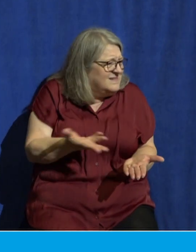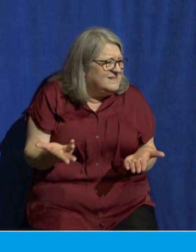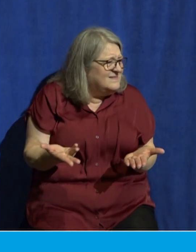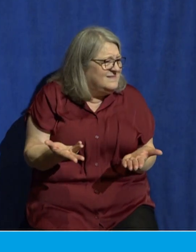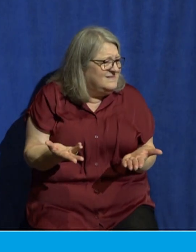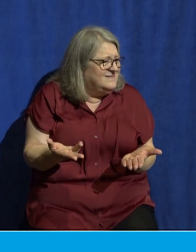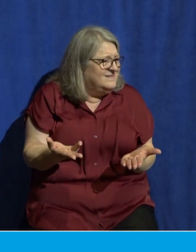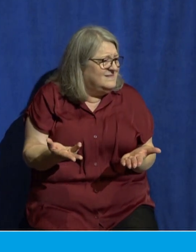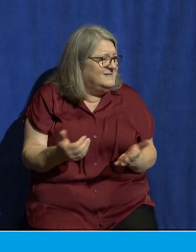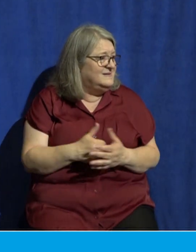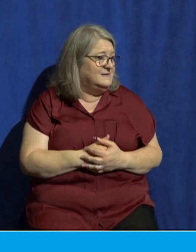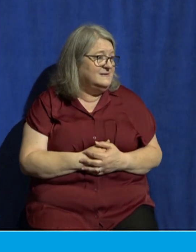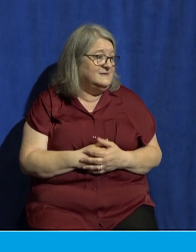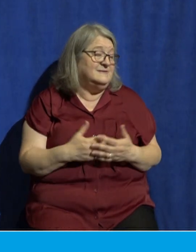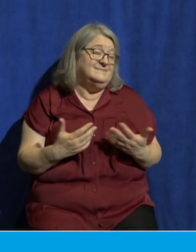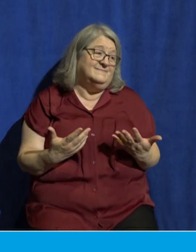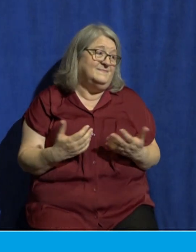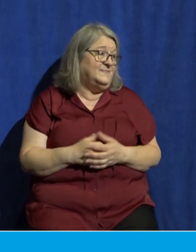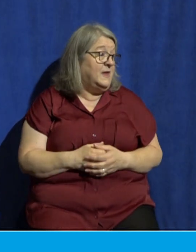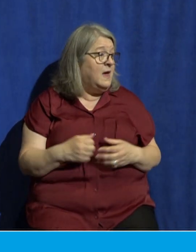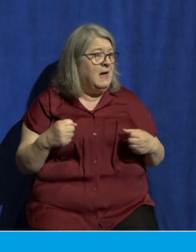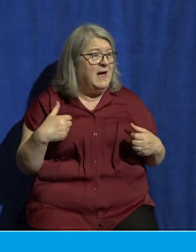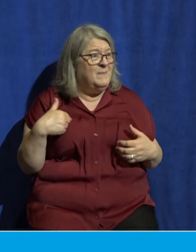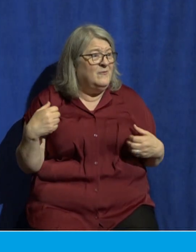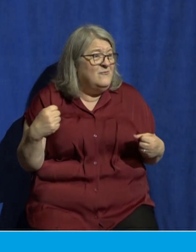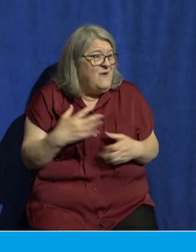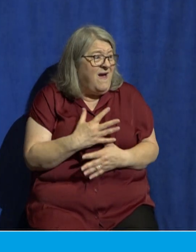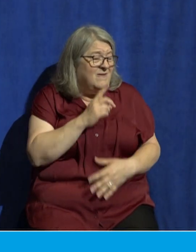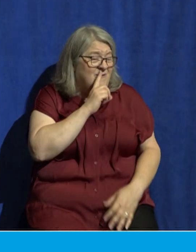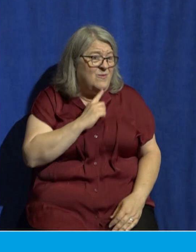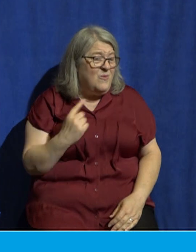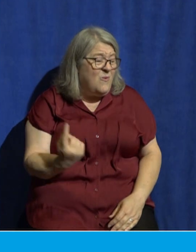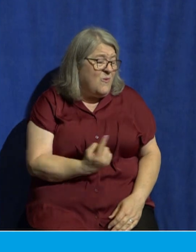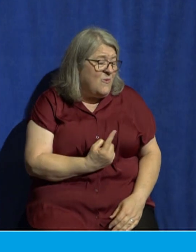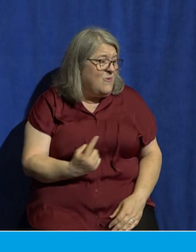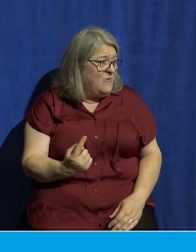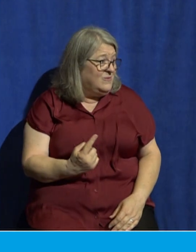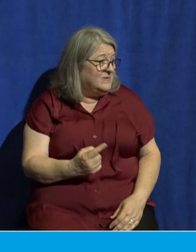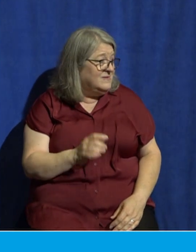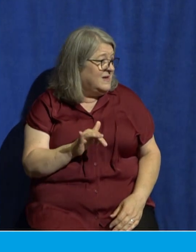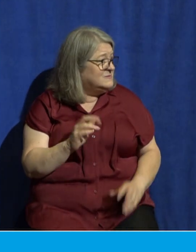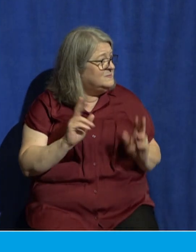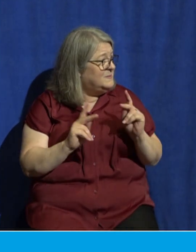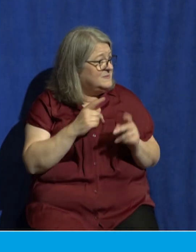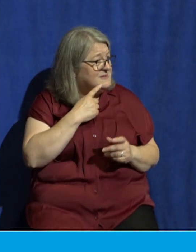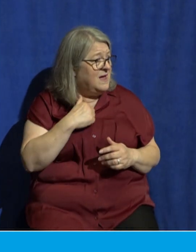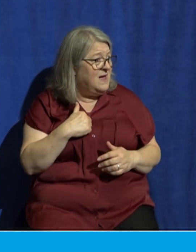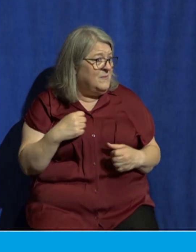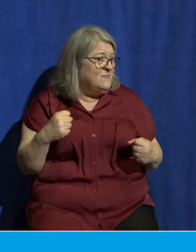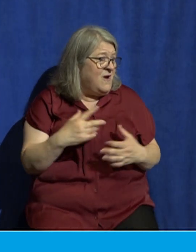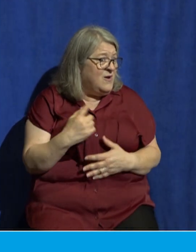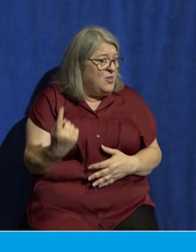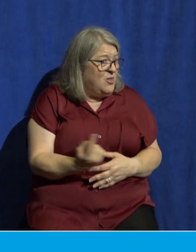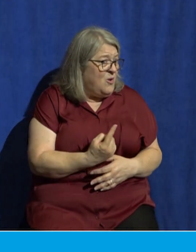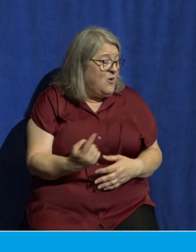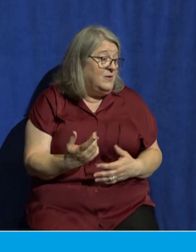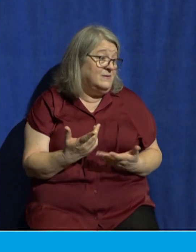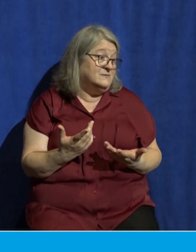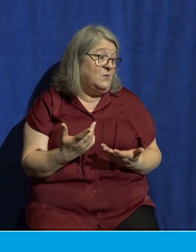I'm afraid of being alone and so you become susceptible to false teaching about sexuality